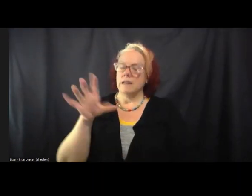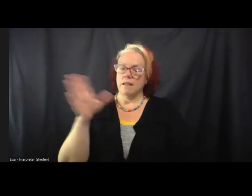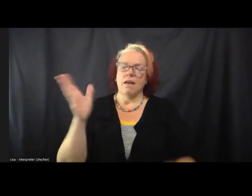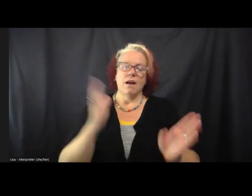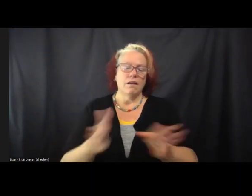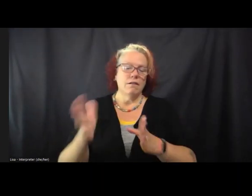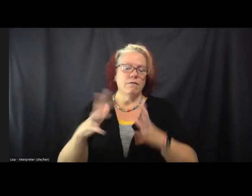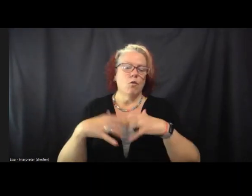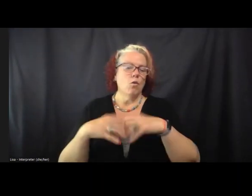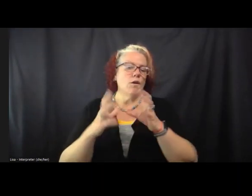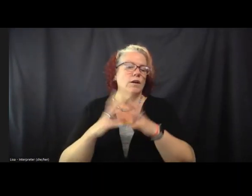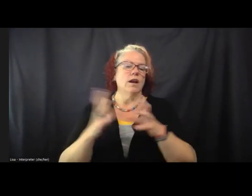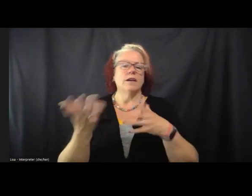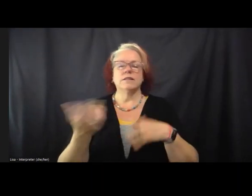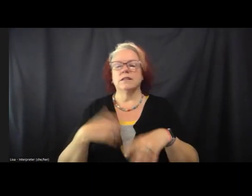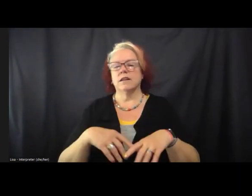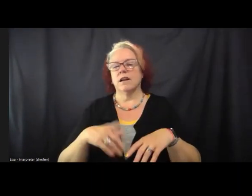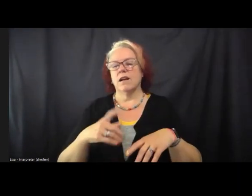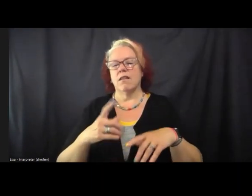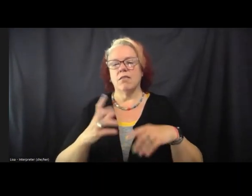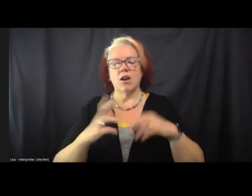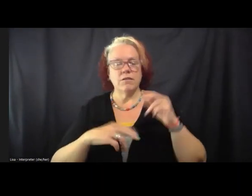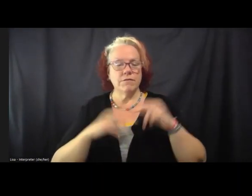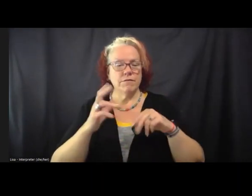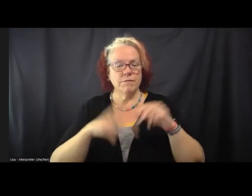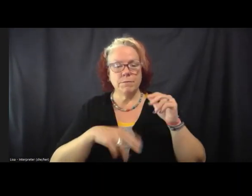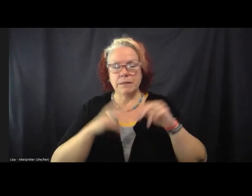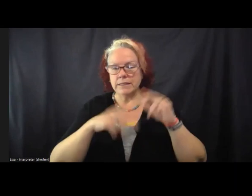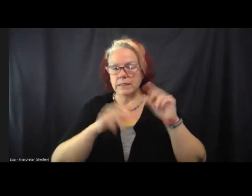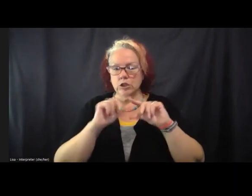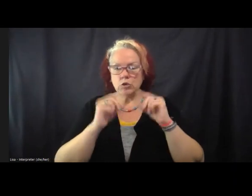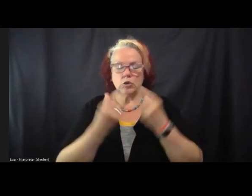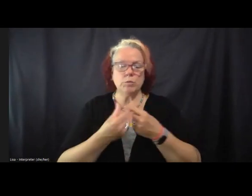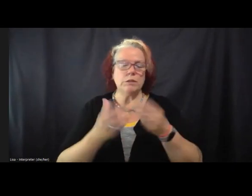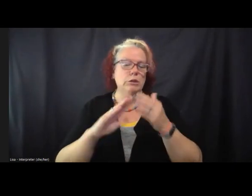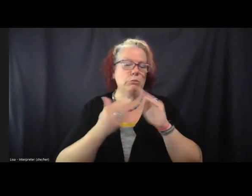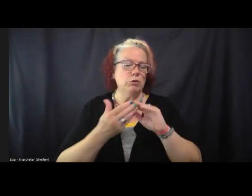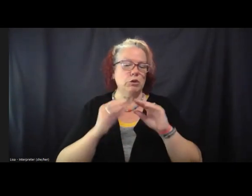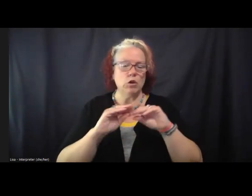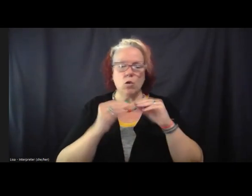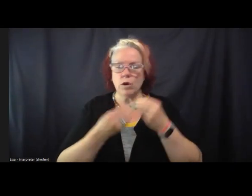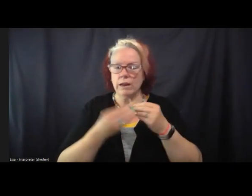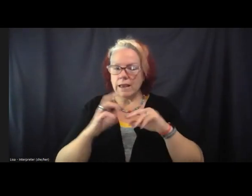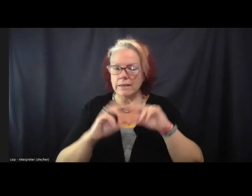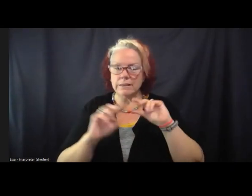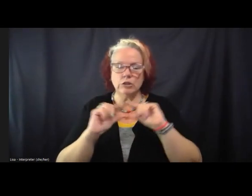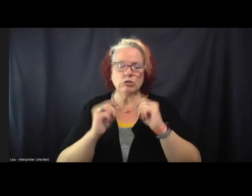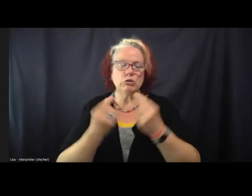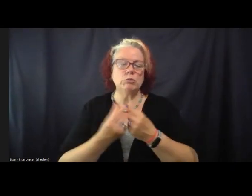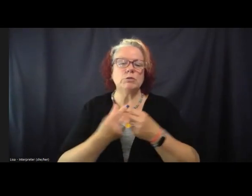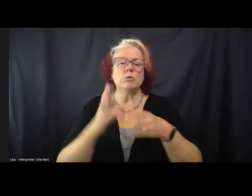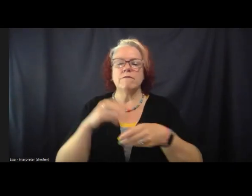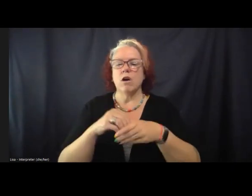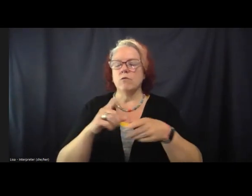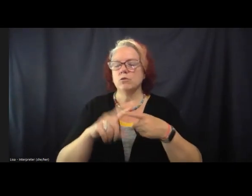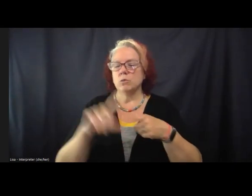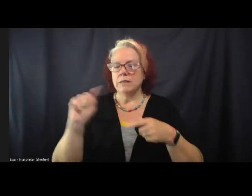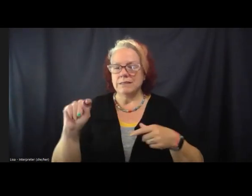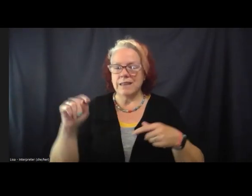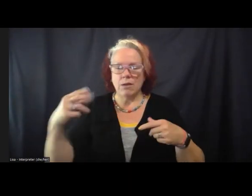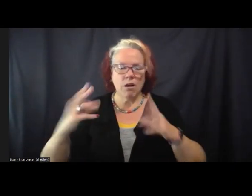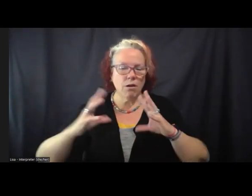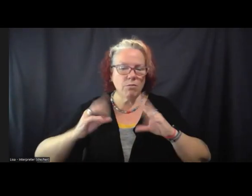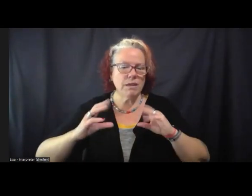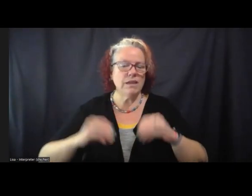lot of base building groups and sort of traditional community organizing groups who were involved, were doing town halls, who were canvassing door-to-door.